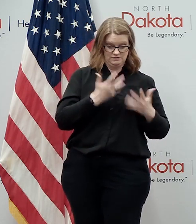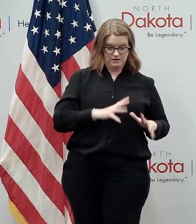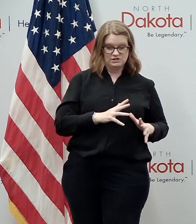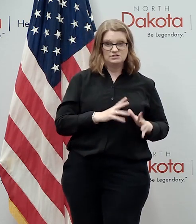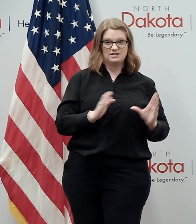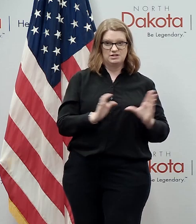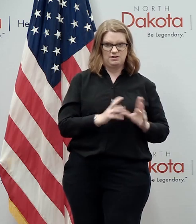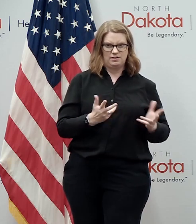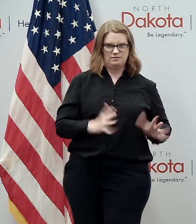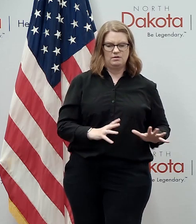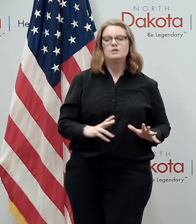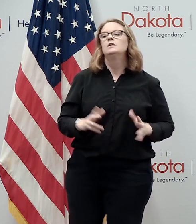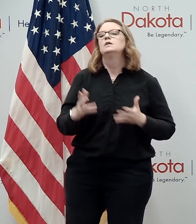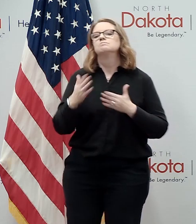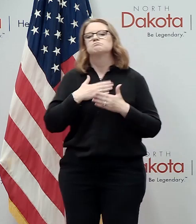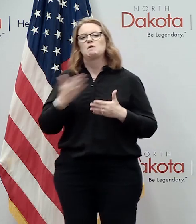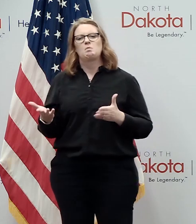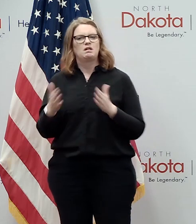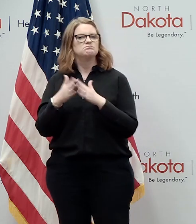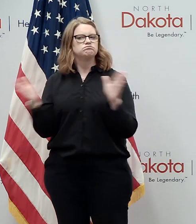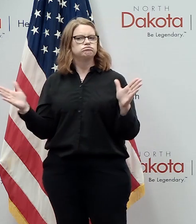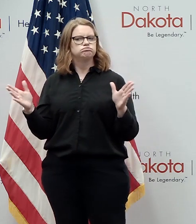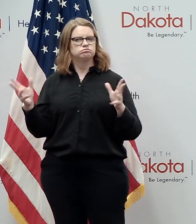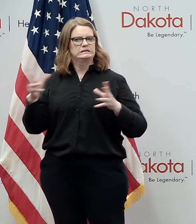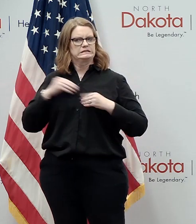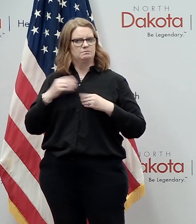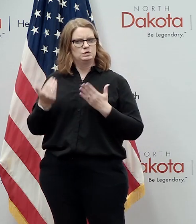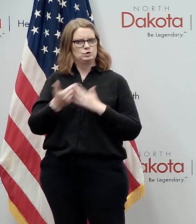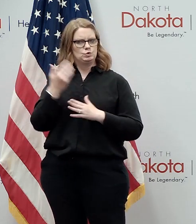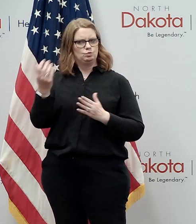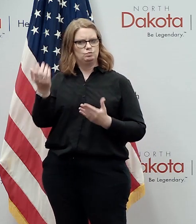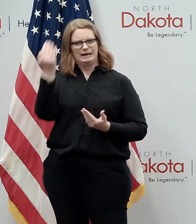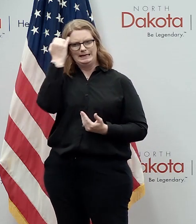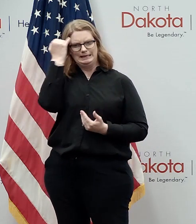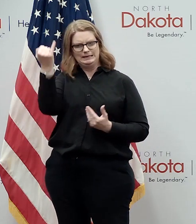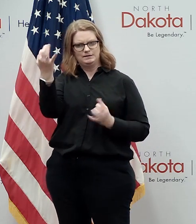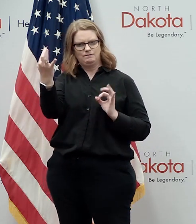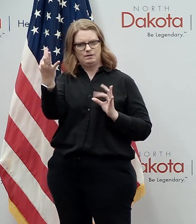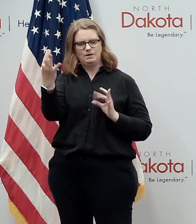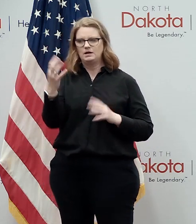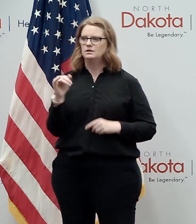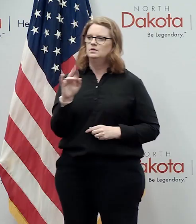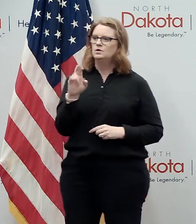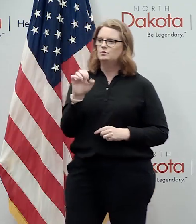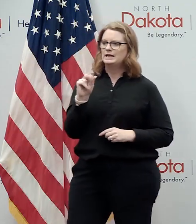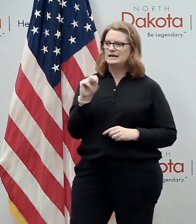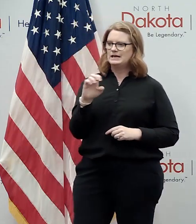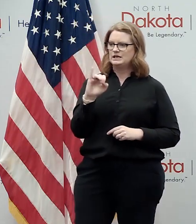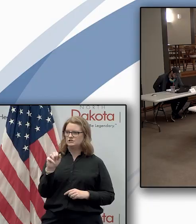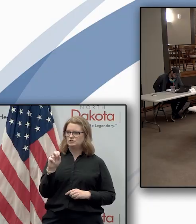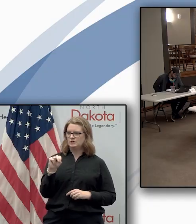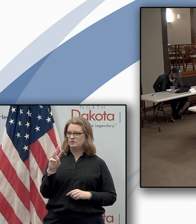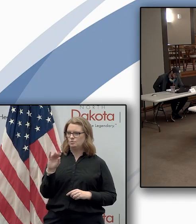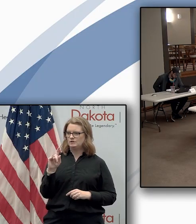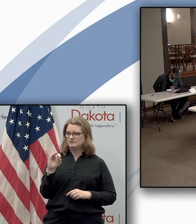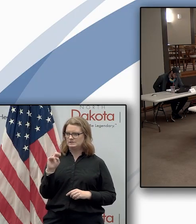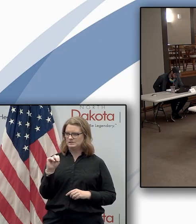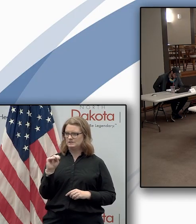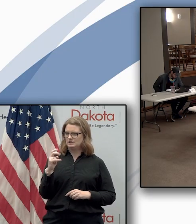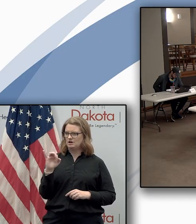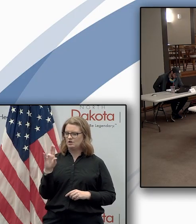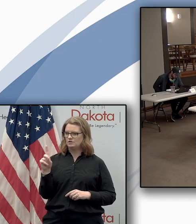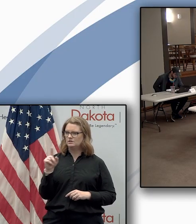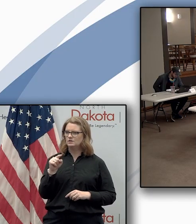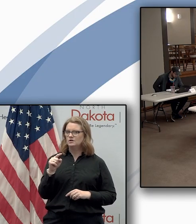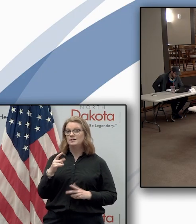to listen about how we can how we can do it better okay online renee jean williston harold i'm gathering